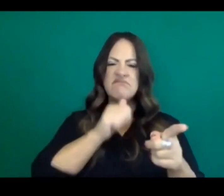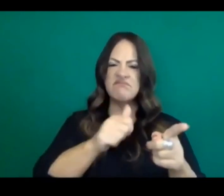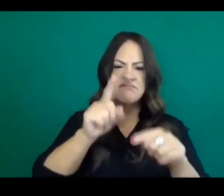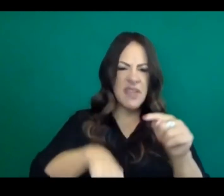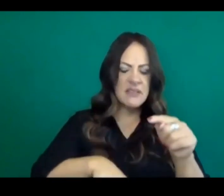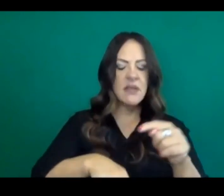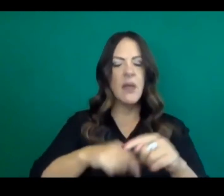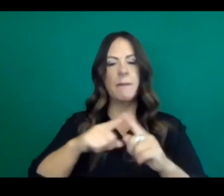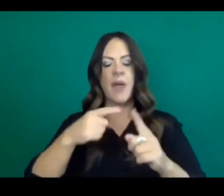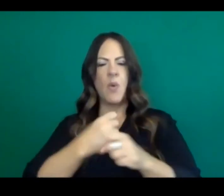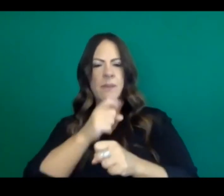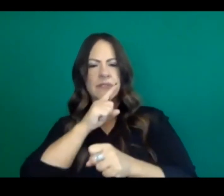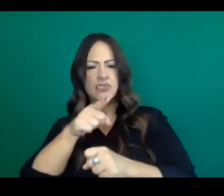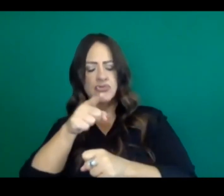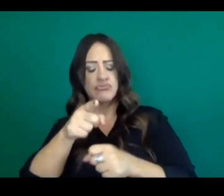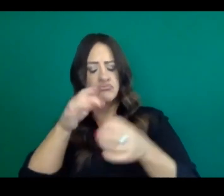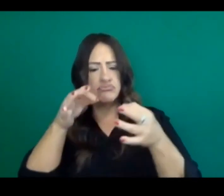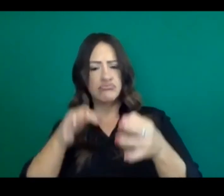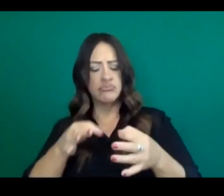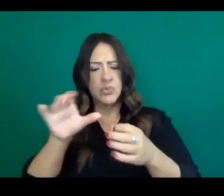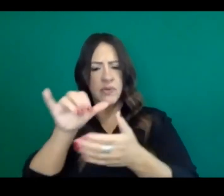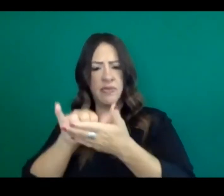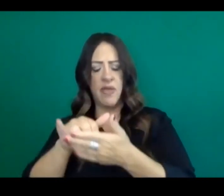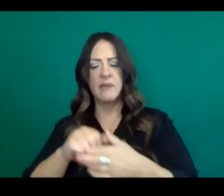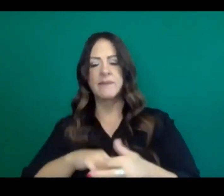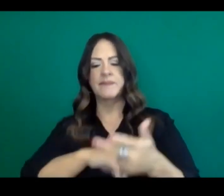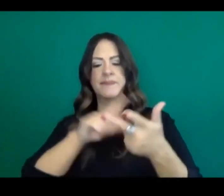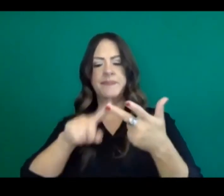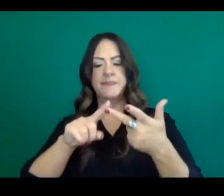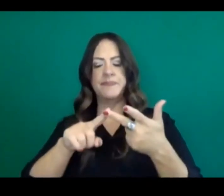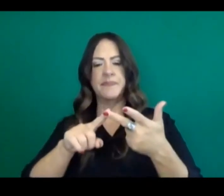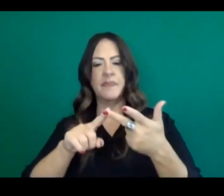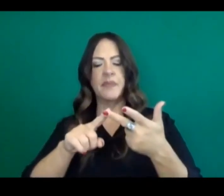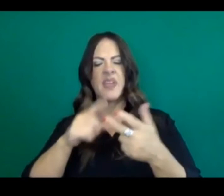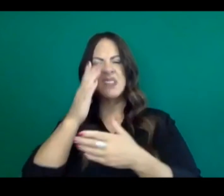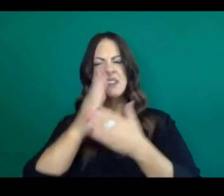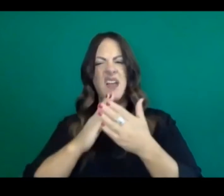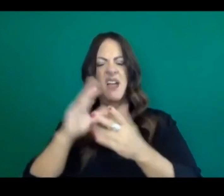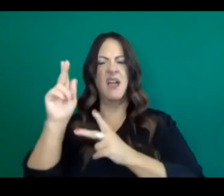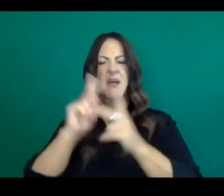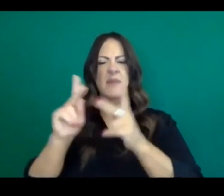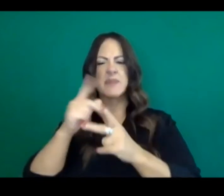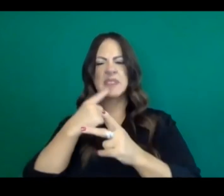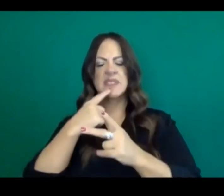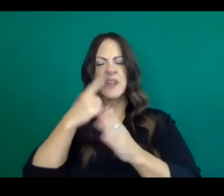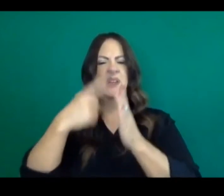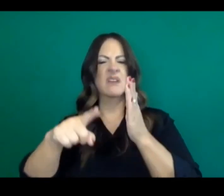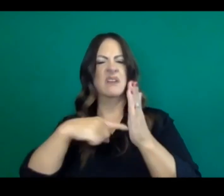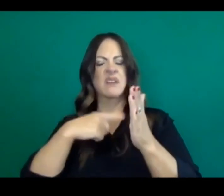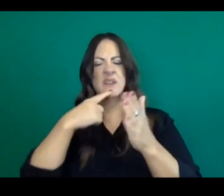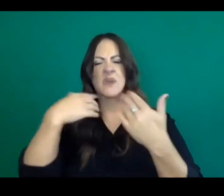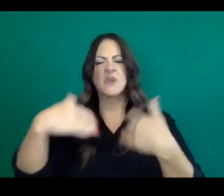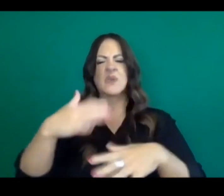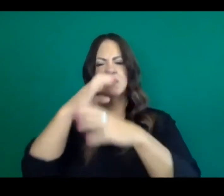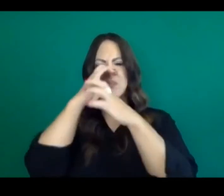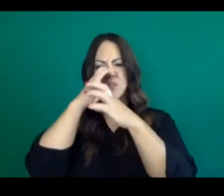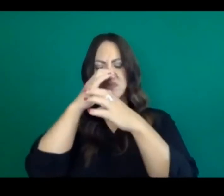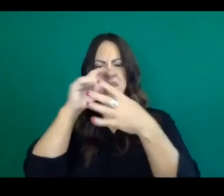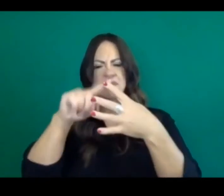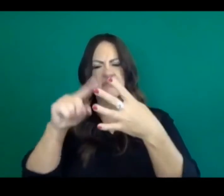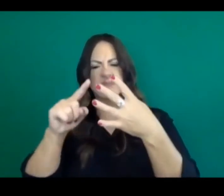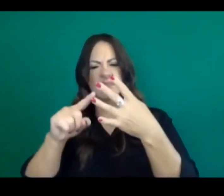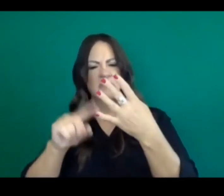effect at this point? And third, there's been some criticism about the least restrictive tier of the four tiers that were